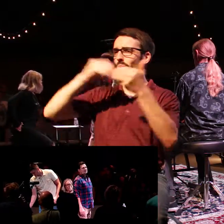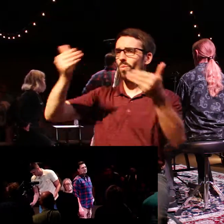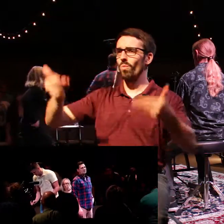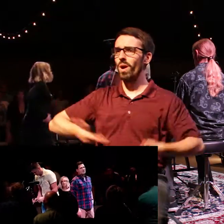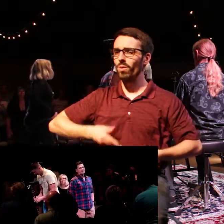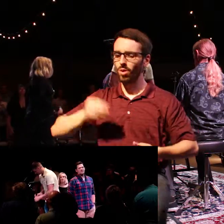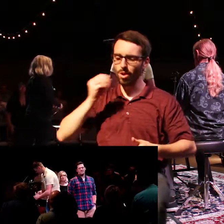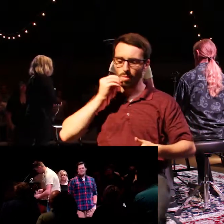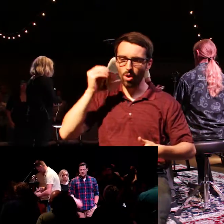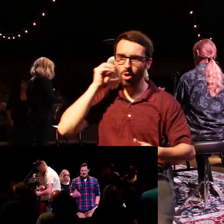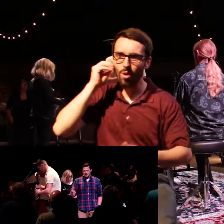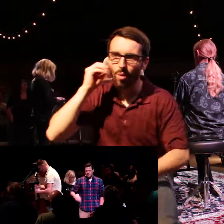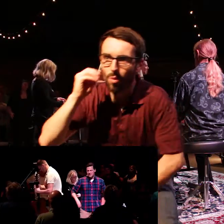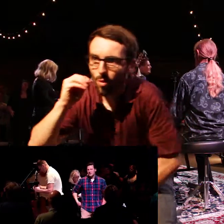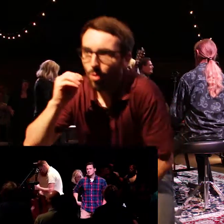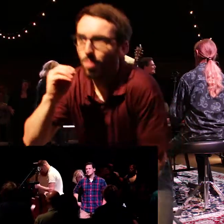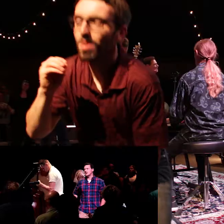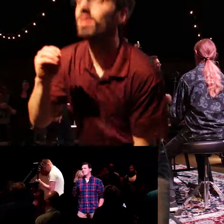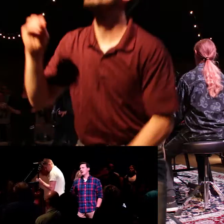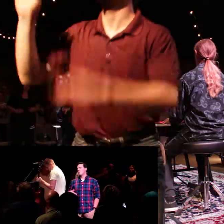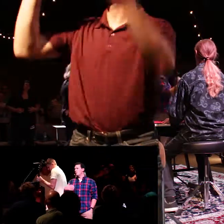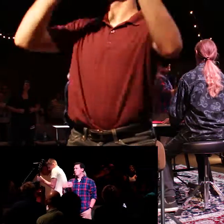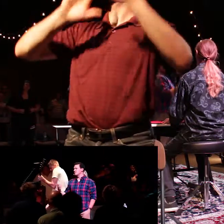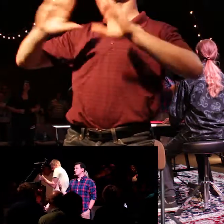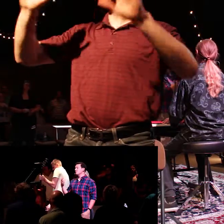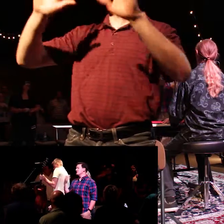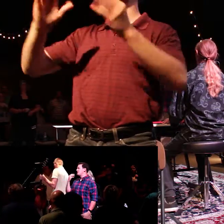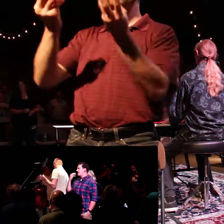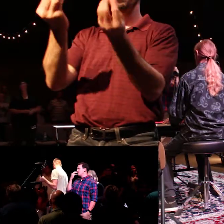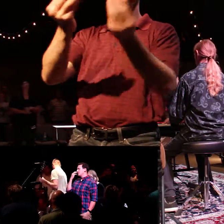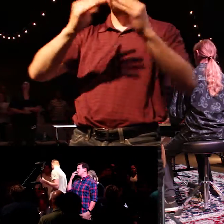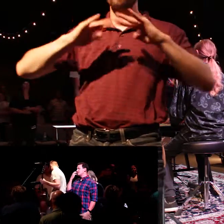and field guide for a follower. talking about what is a real follower of Jesus.